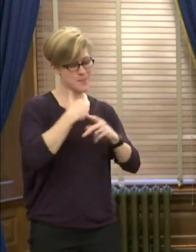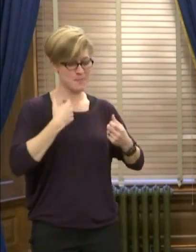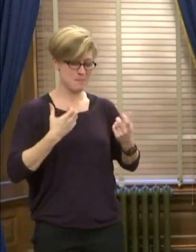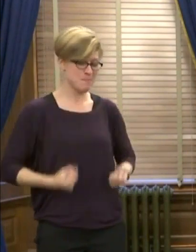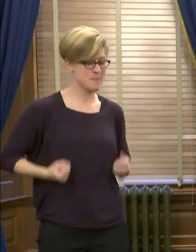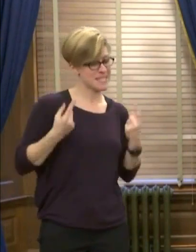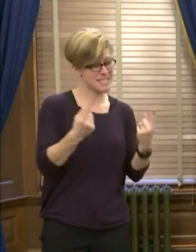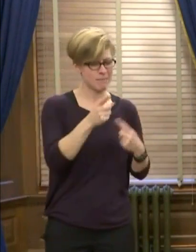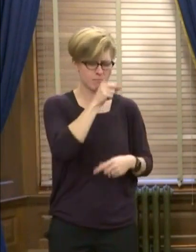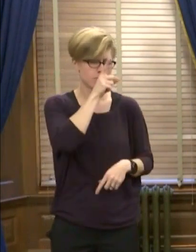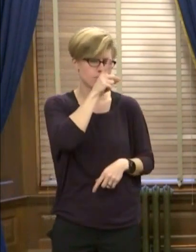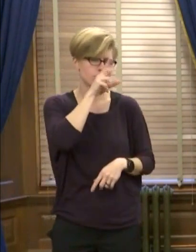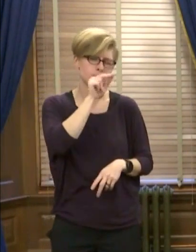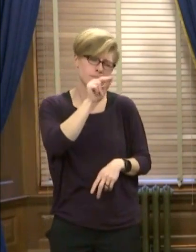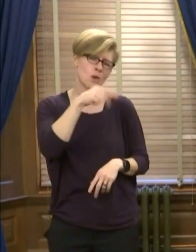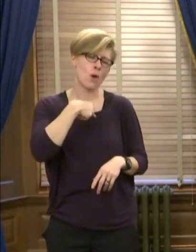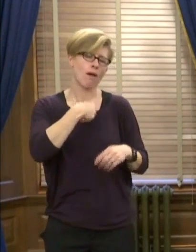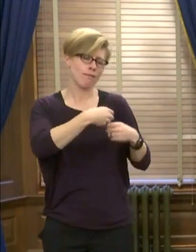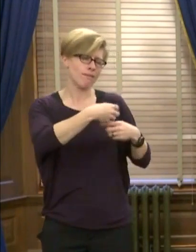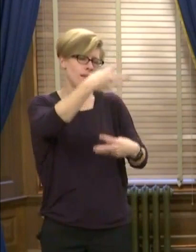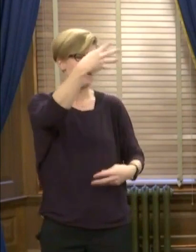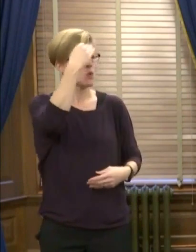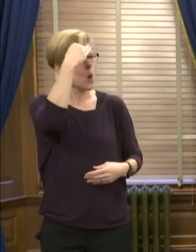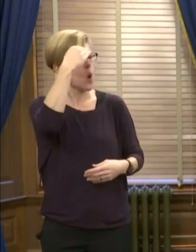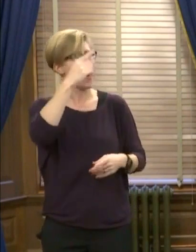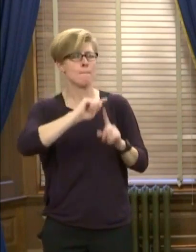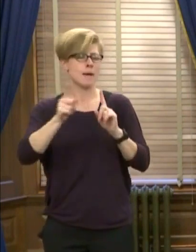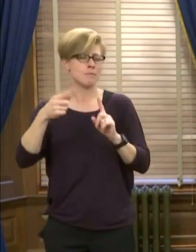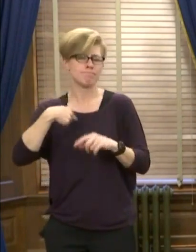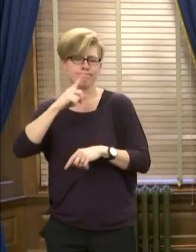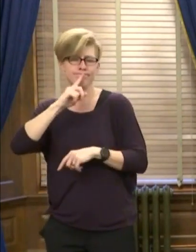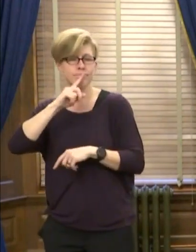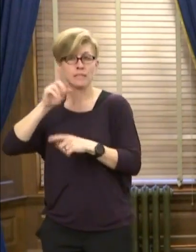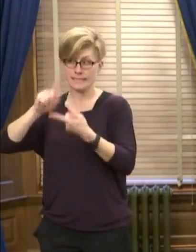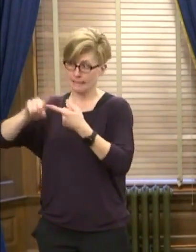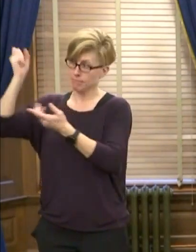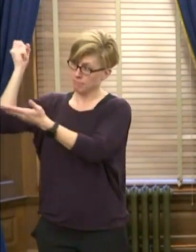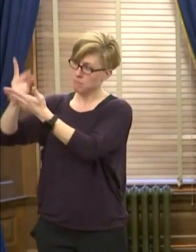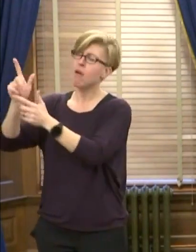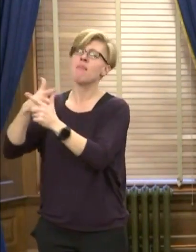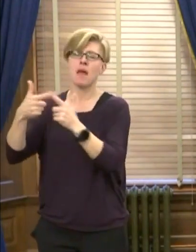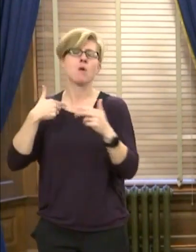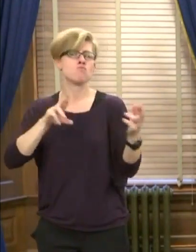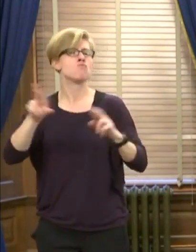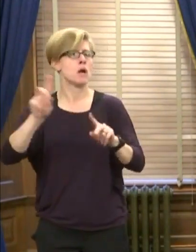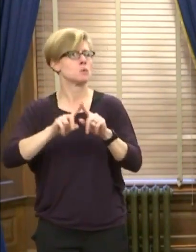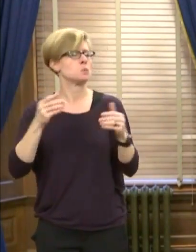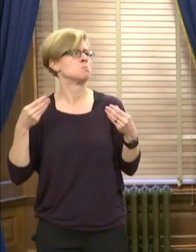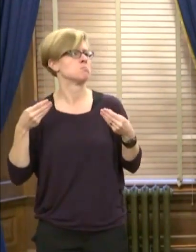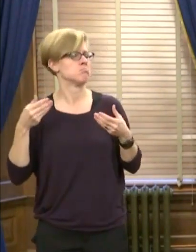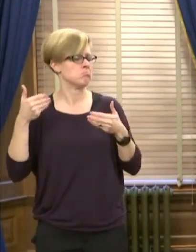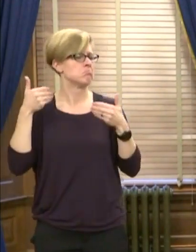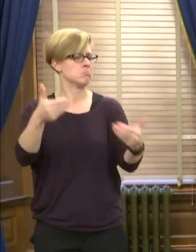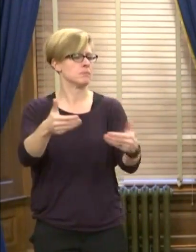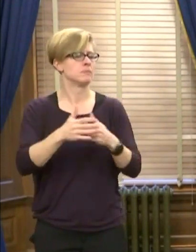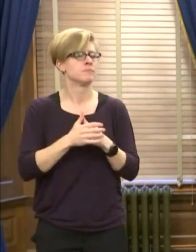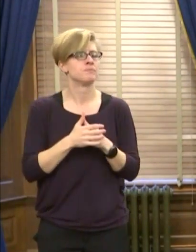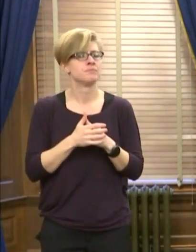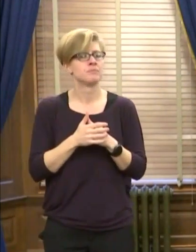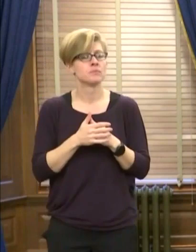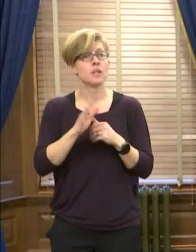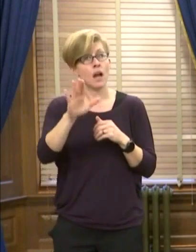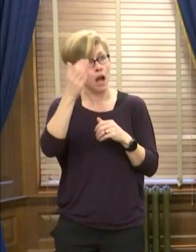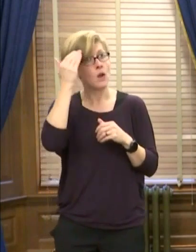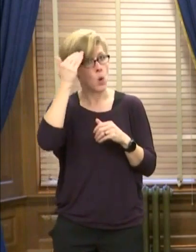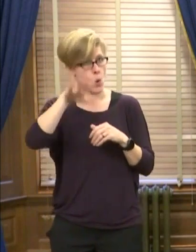a laundry list of things that we're going to spend it on. But I can tell you that, you know, I am fully cognizant that while it is a lot of